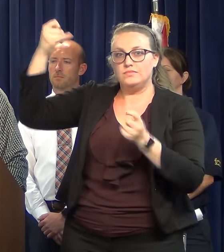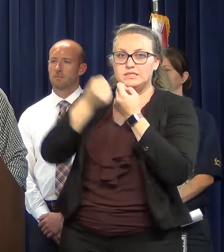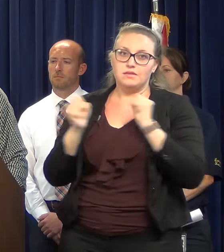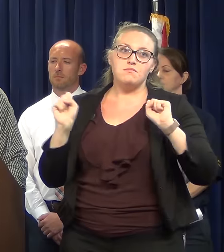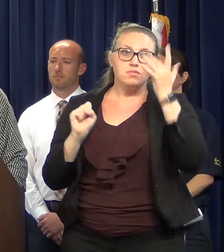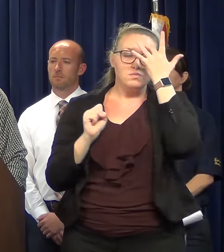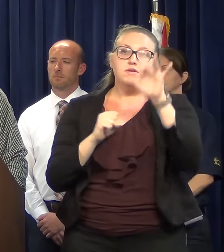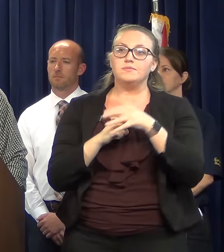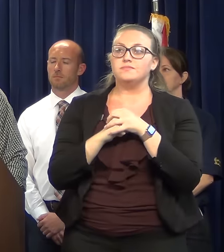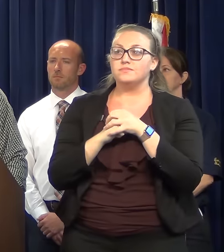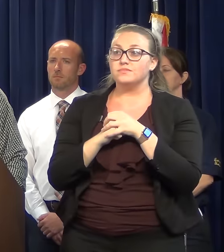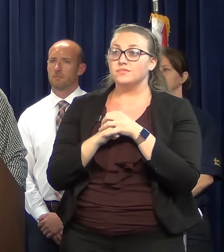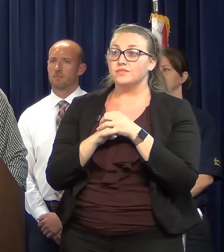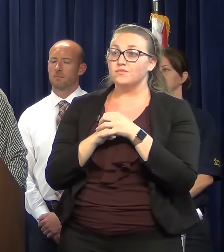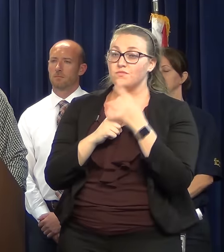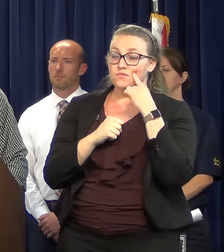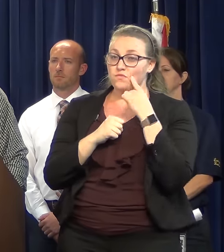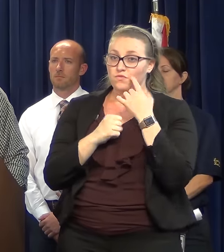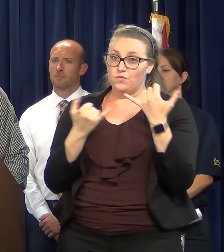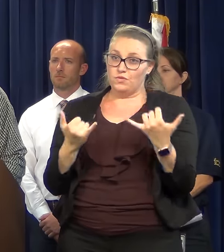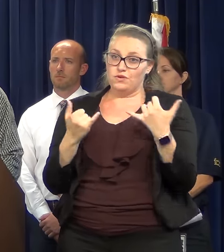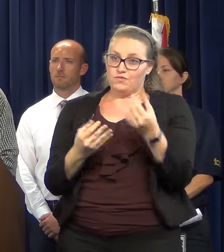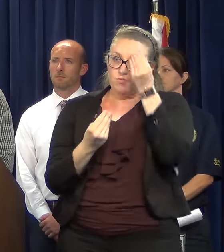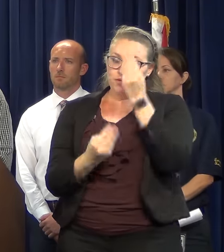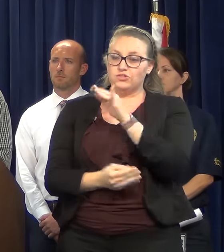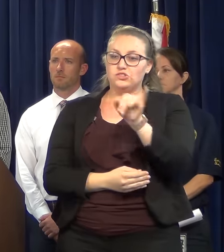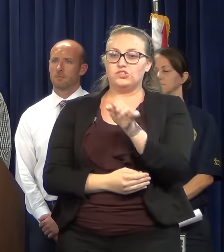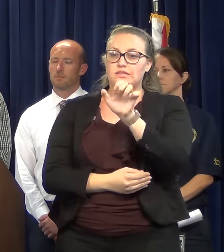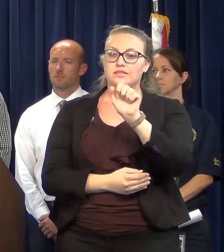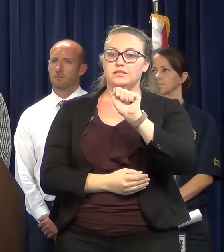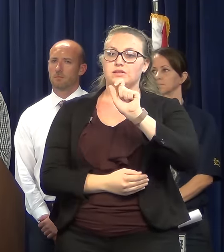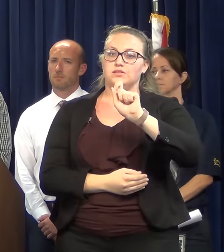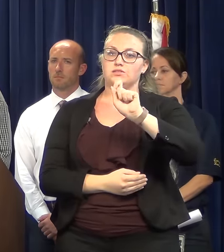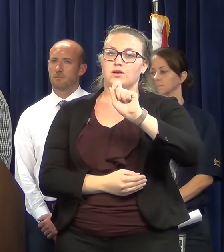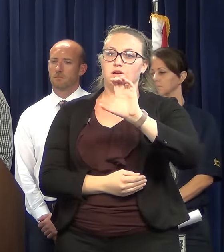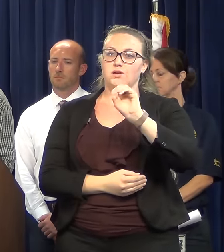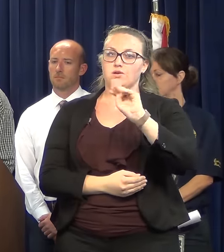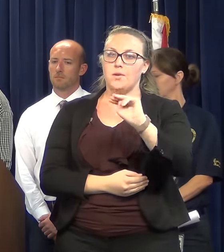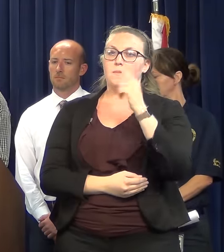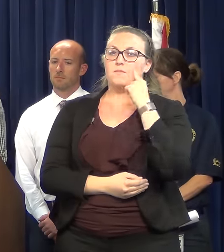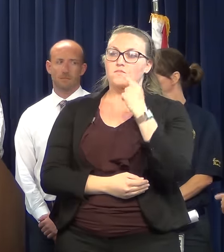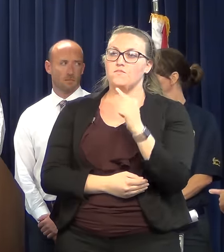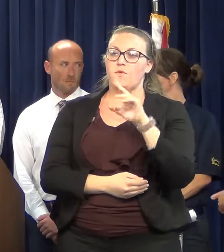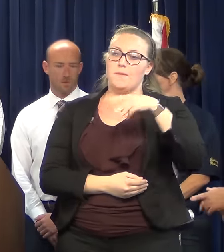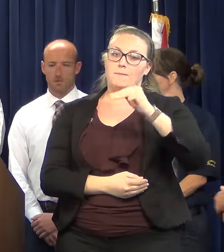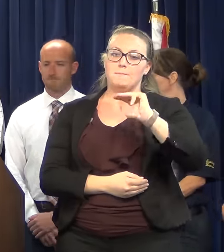current, go to JEA.com to refer to our outage maps. Thank you.